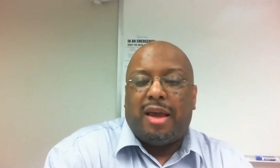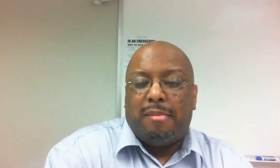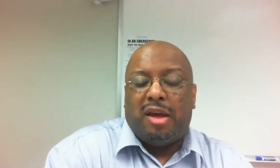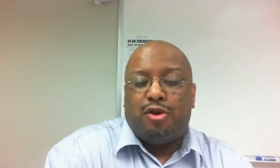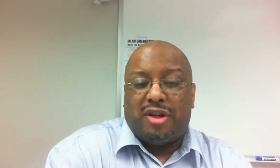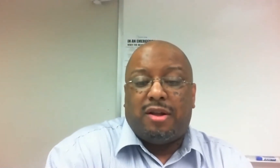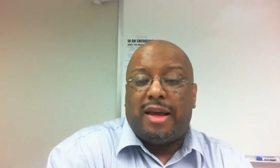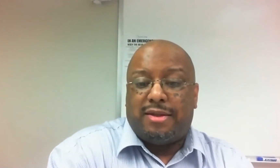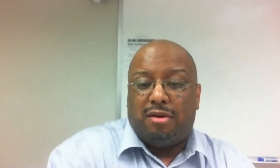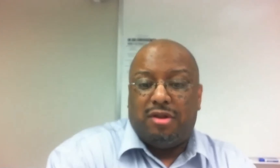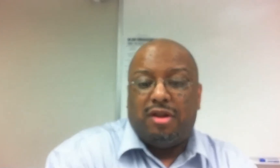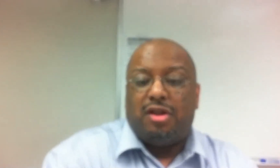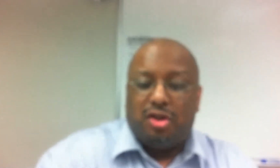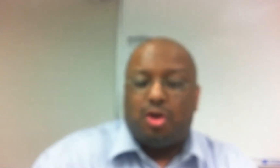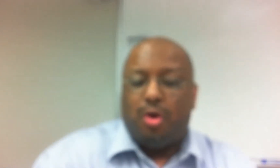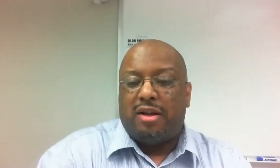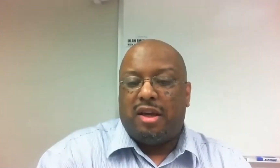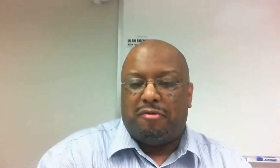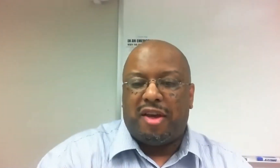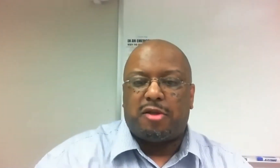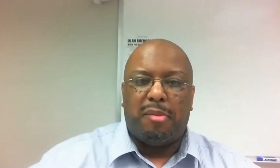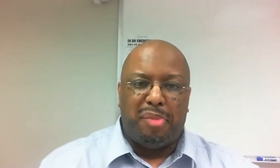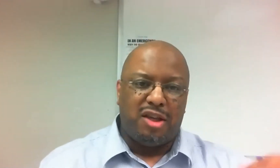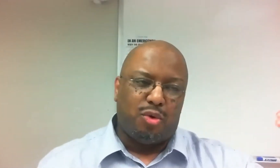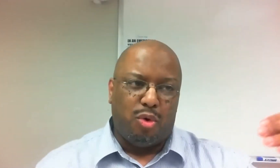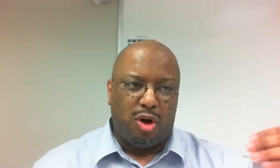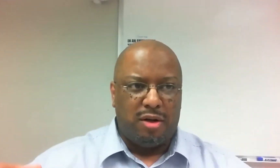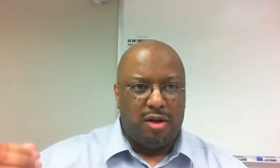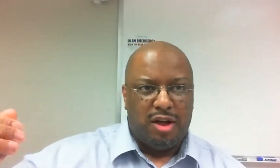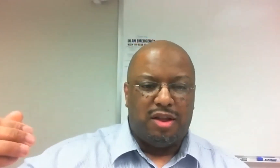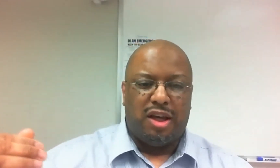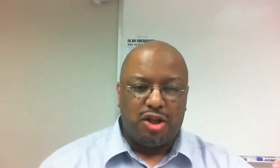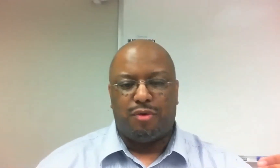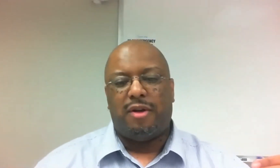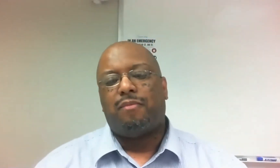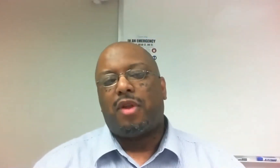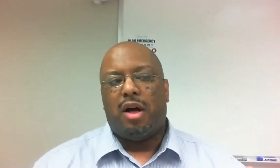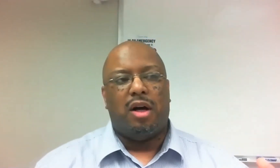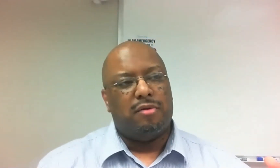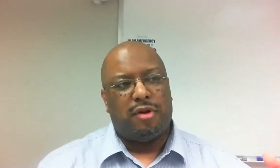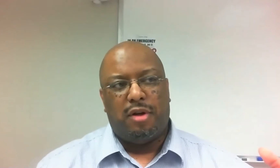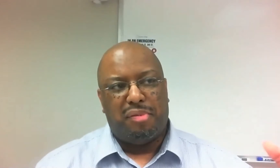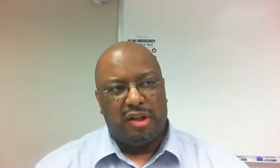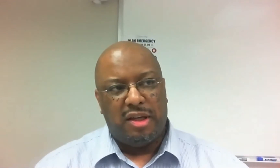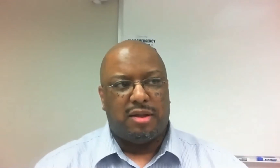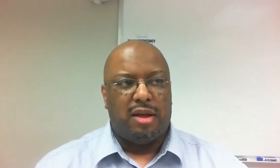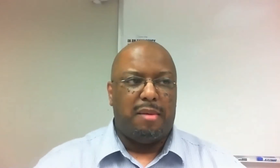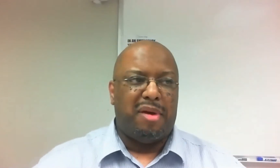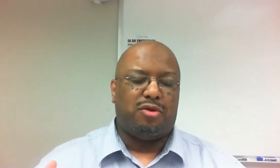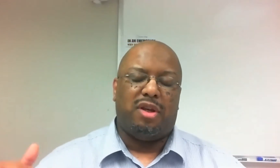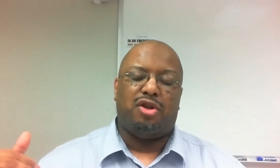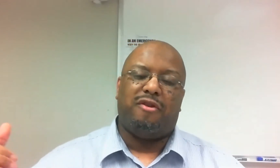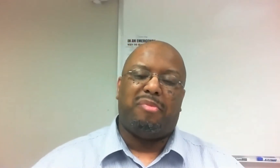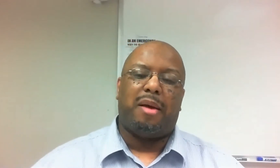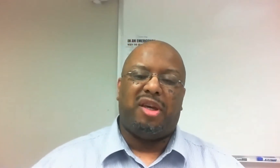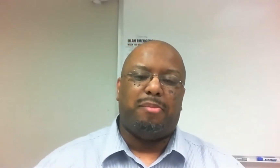coming to say, hey, man, your tail lights out. Just go ahead and get it fixed. But based on the history of police and